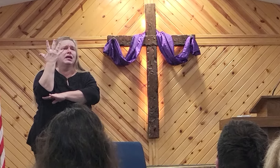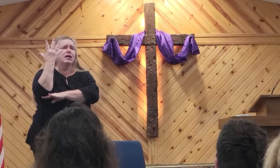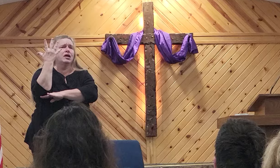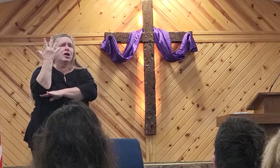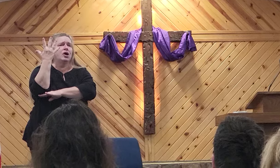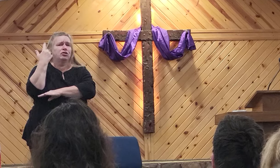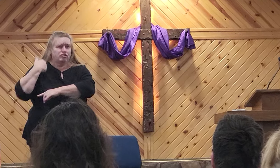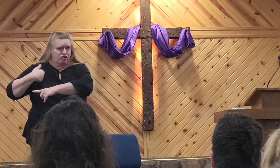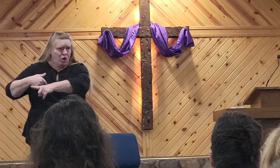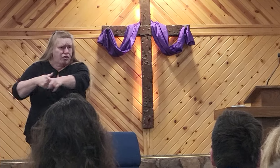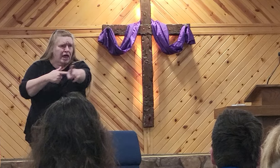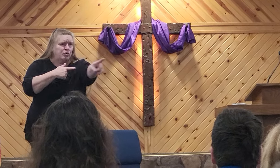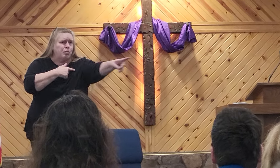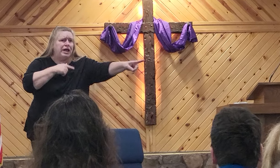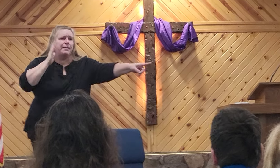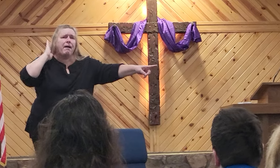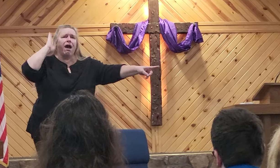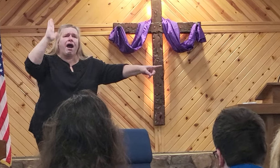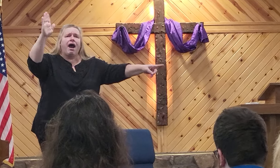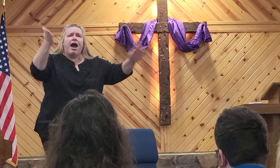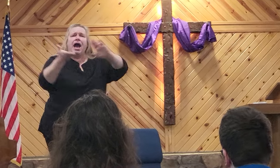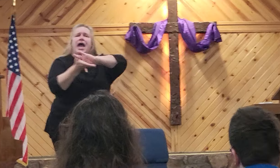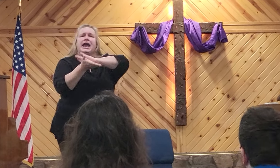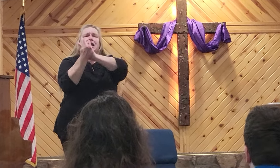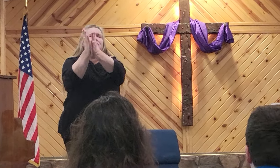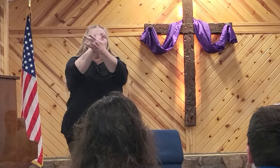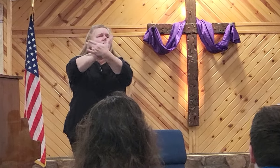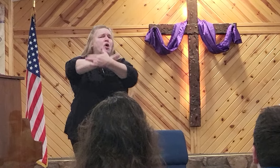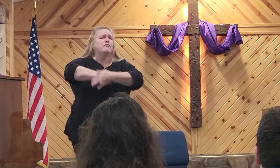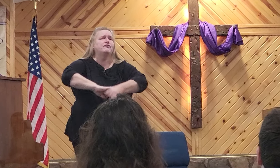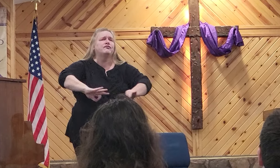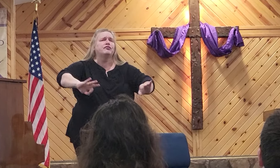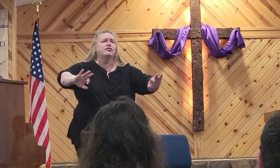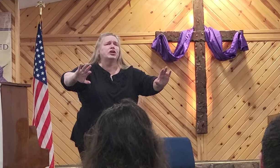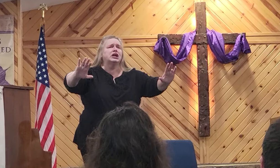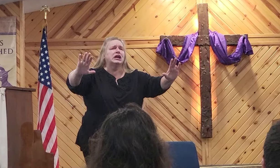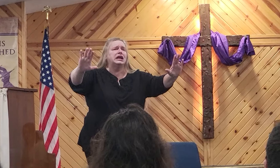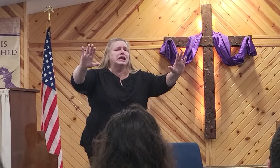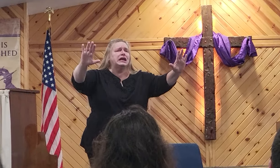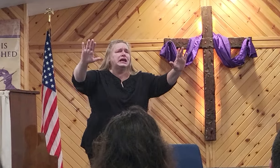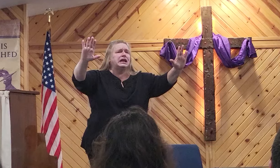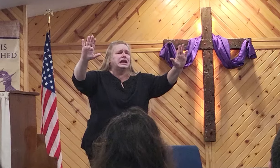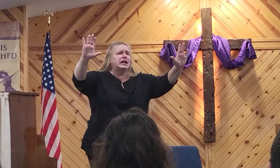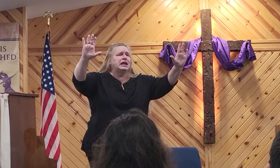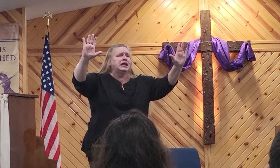so that we might go free.